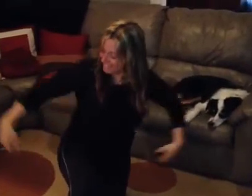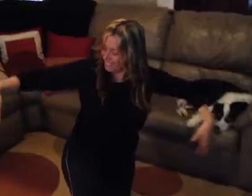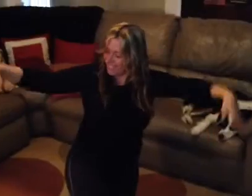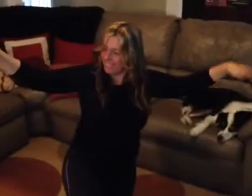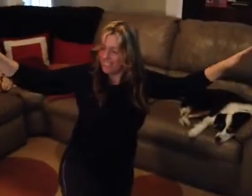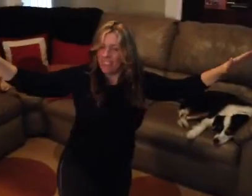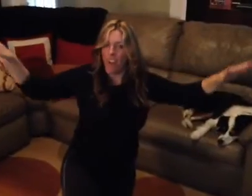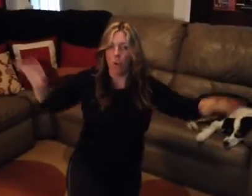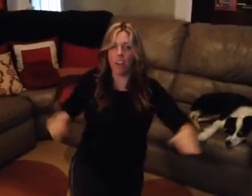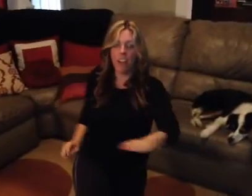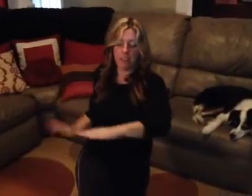all night